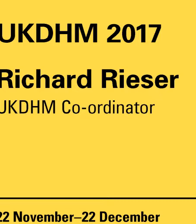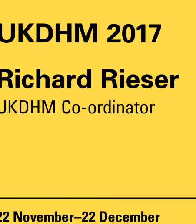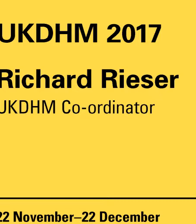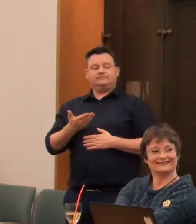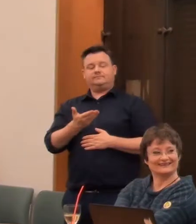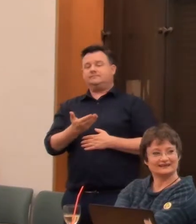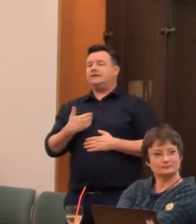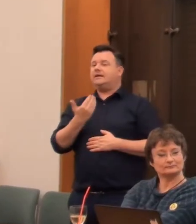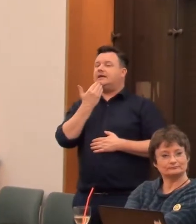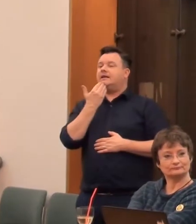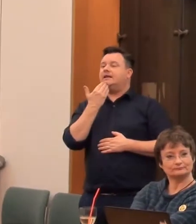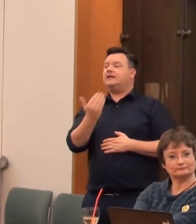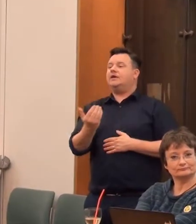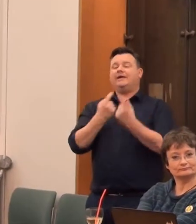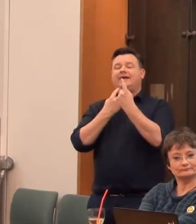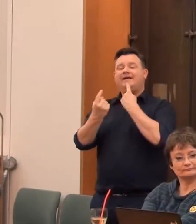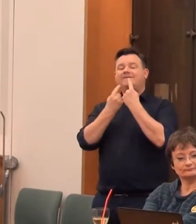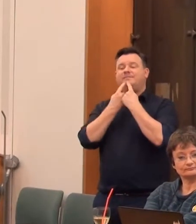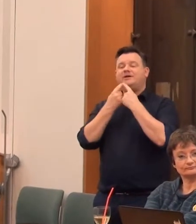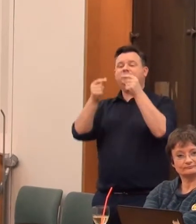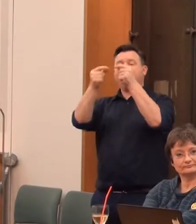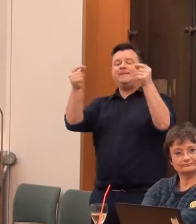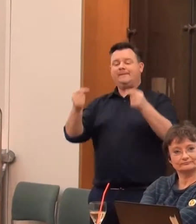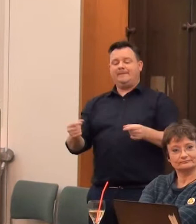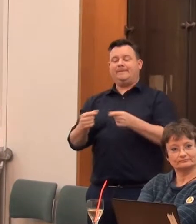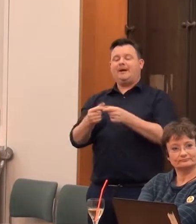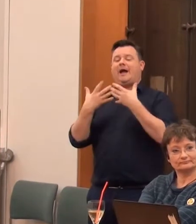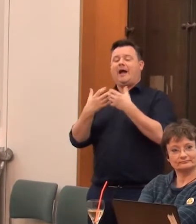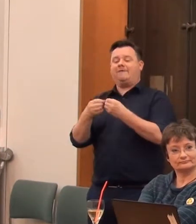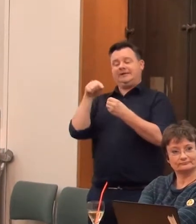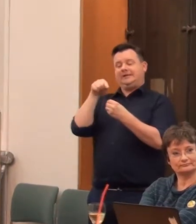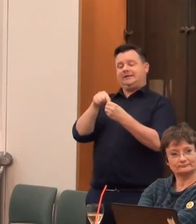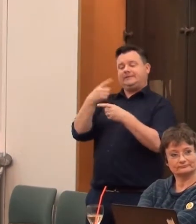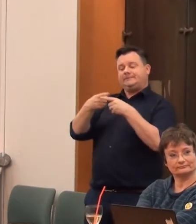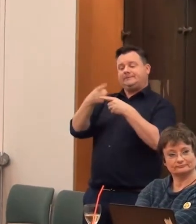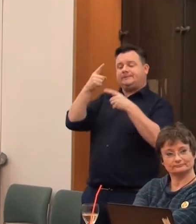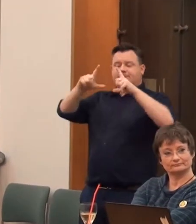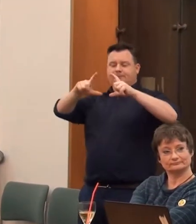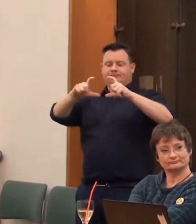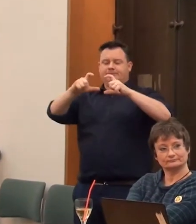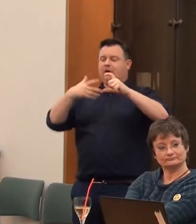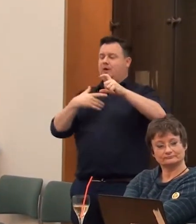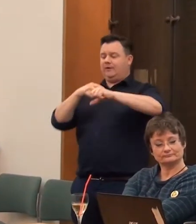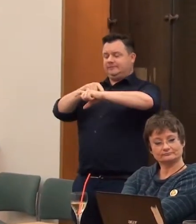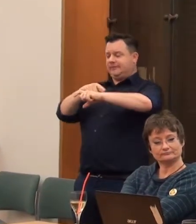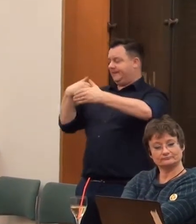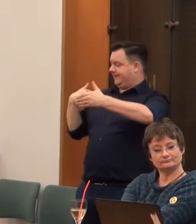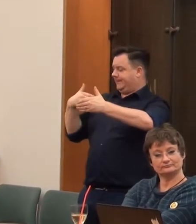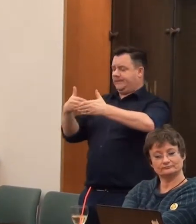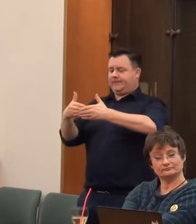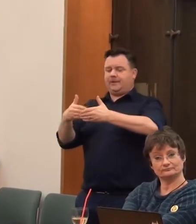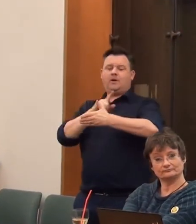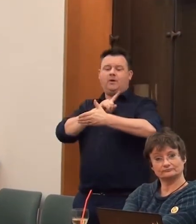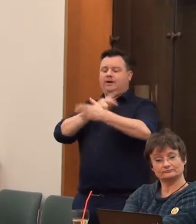You all have this in your pack and this is just a little snapshot of a few of the things that we did in researching